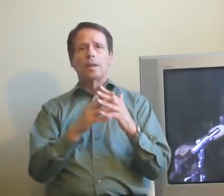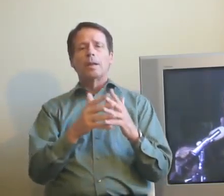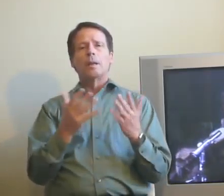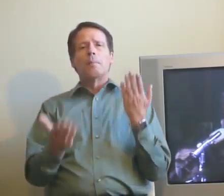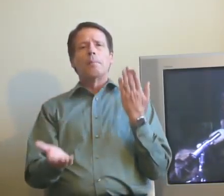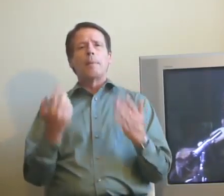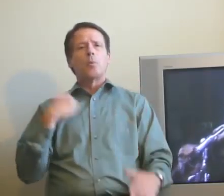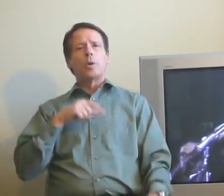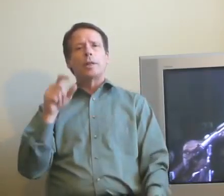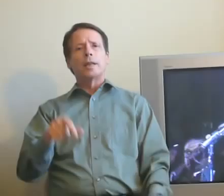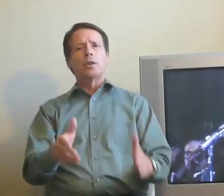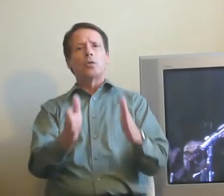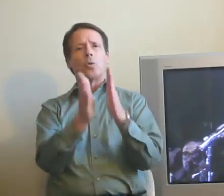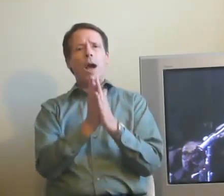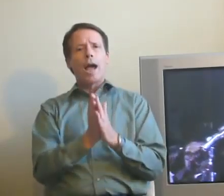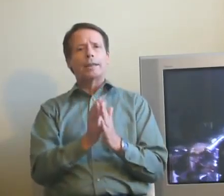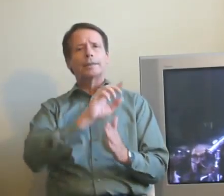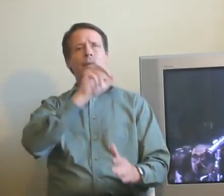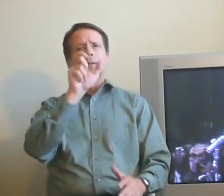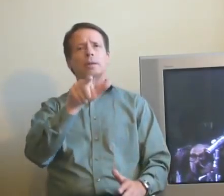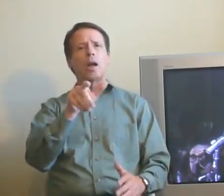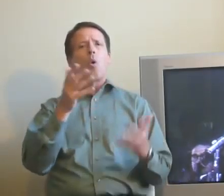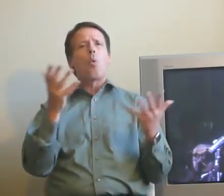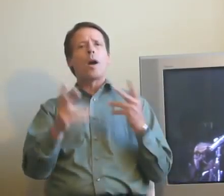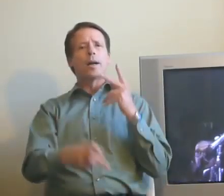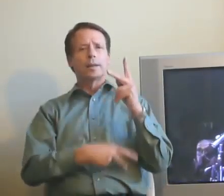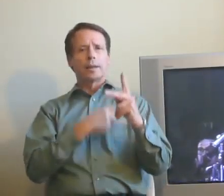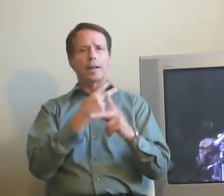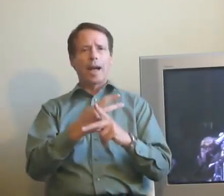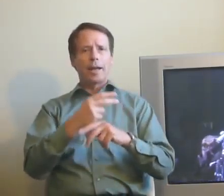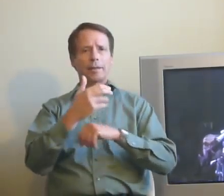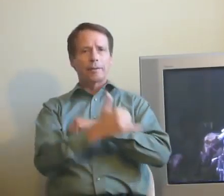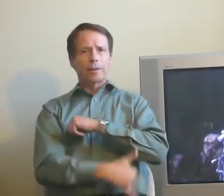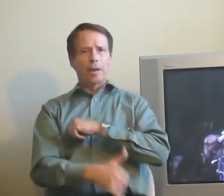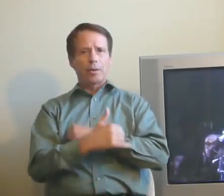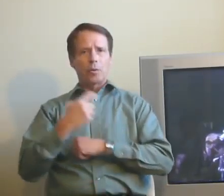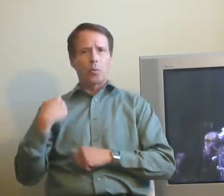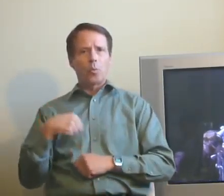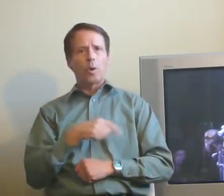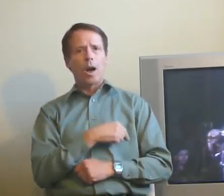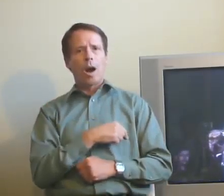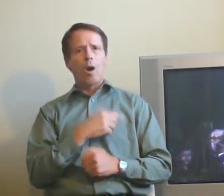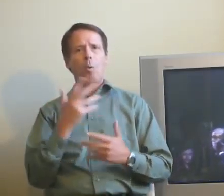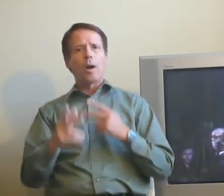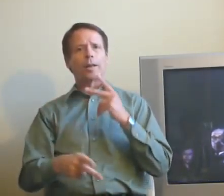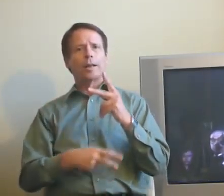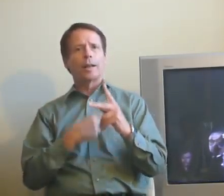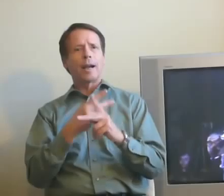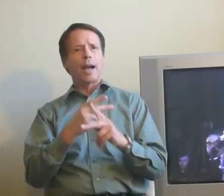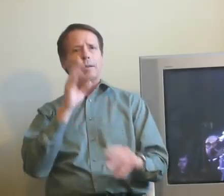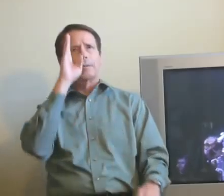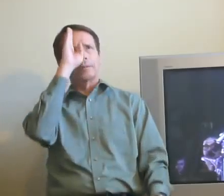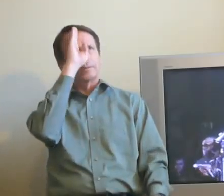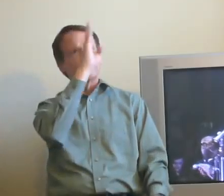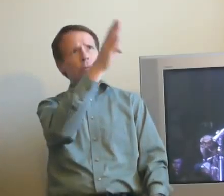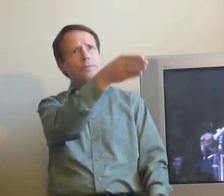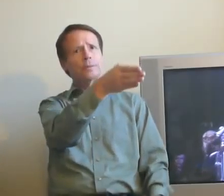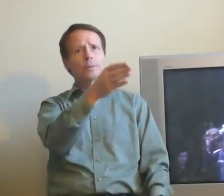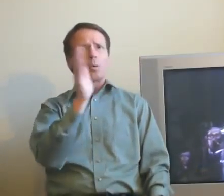what kind of a nation we are and what direction we want to move in. For those of you who are black,